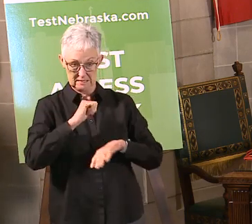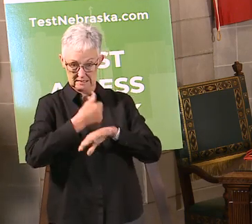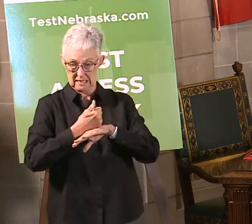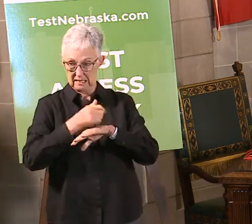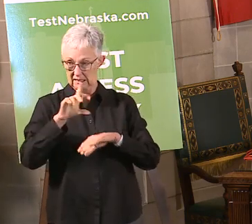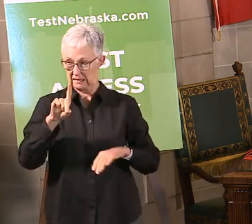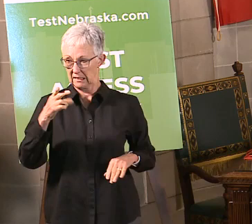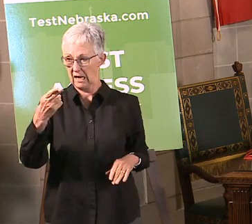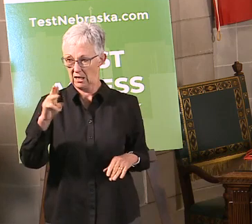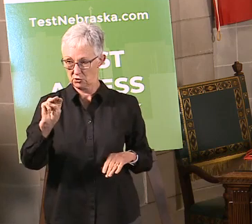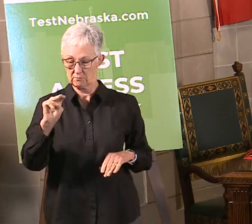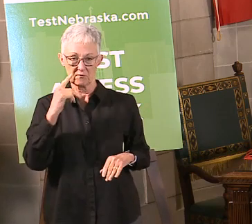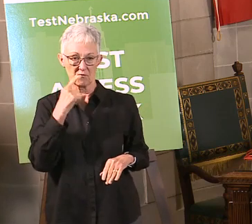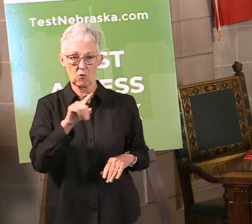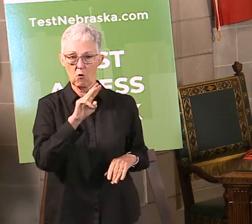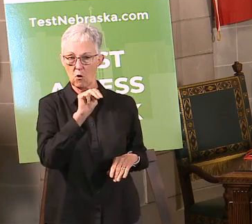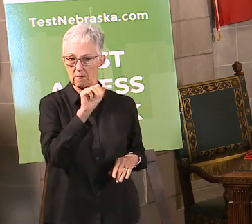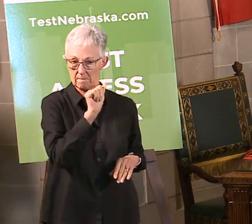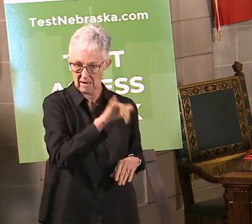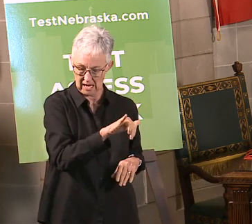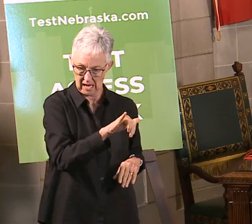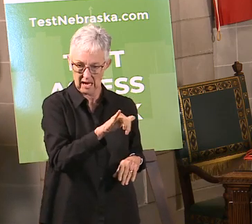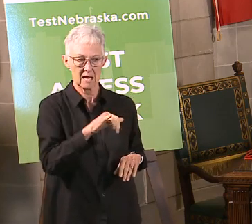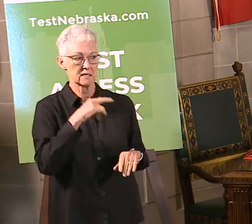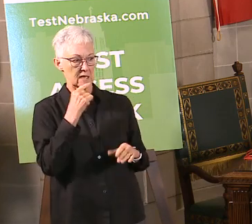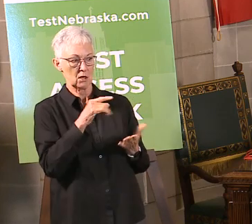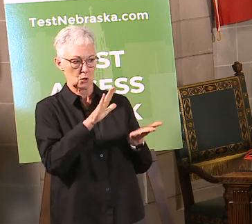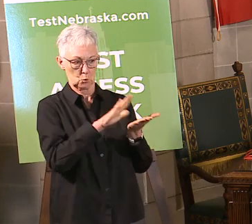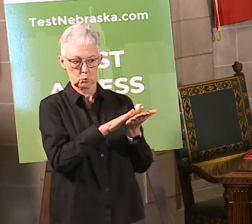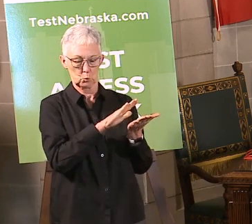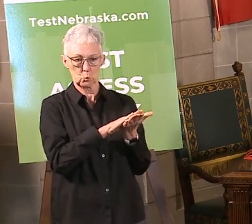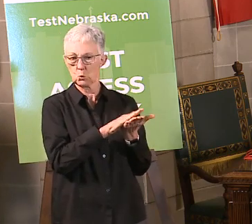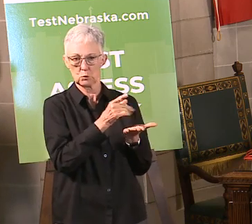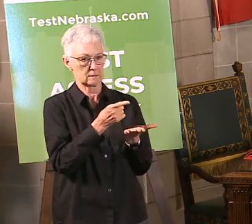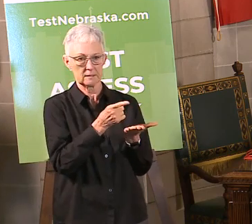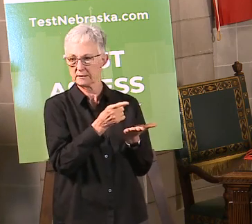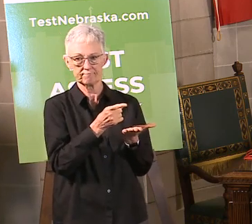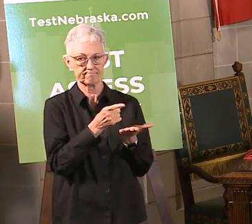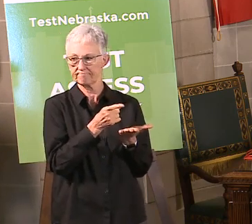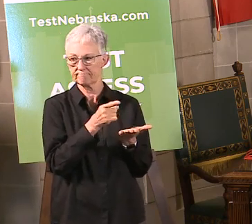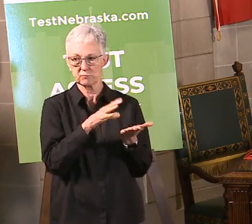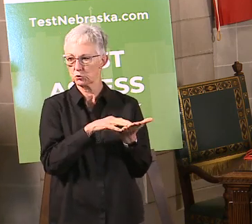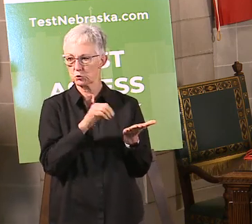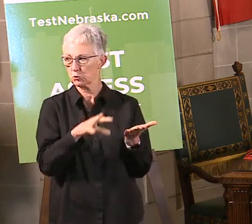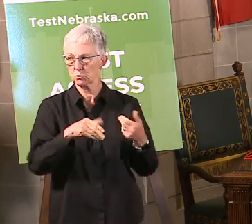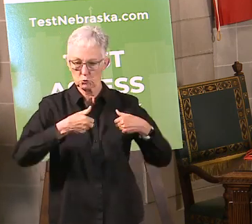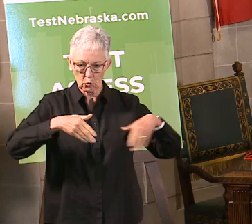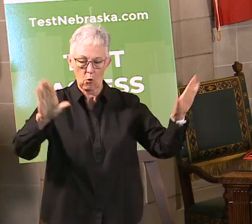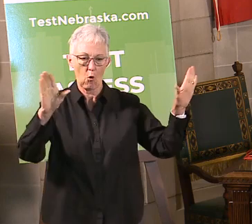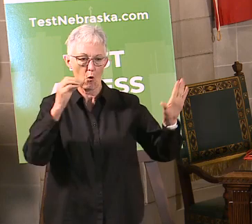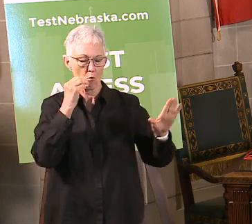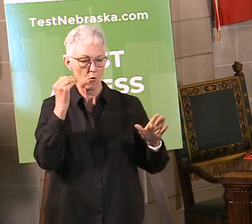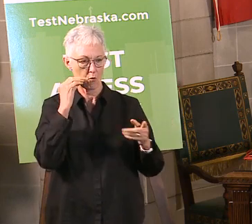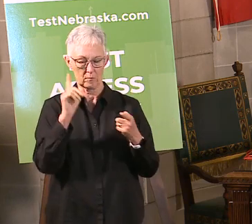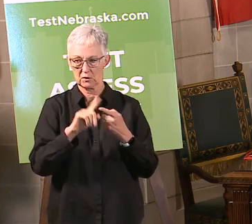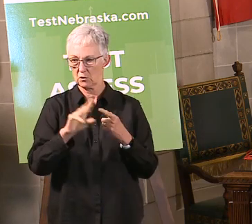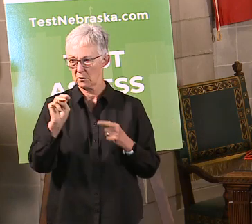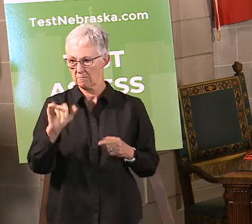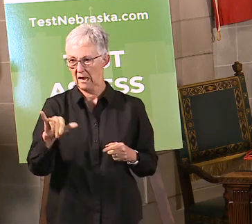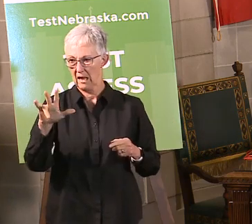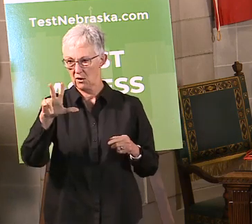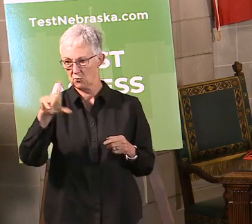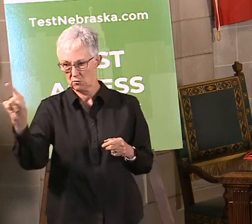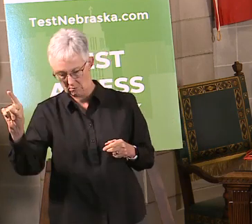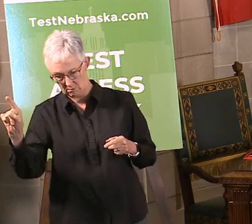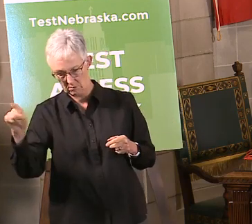we have schools operating without students until May 31st, and that we canceled all extracurricular